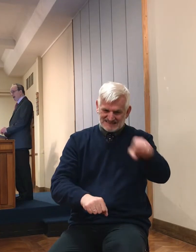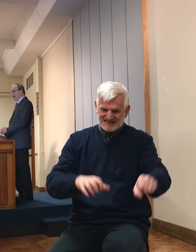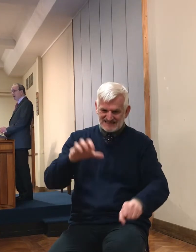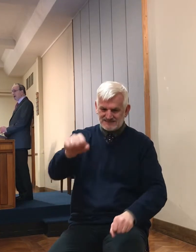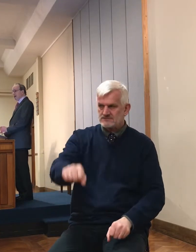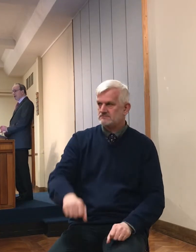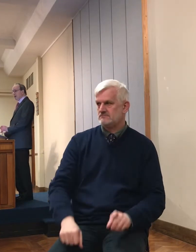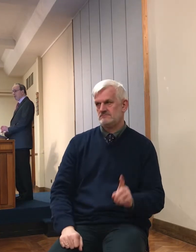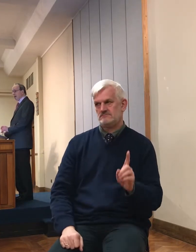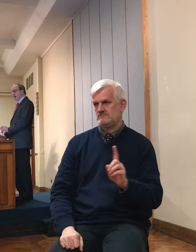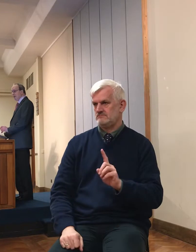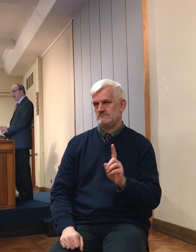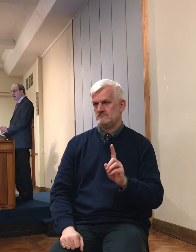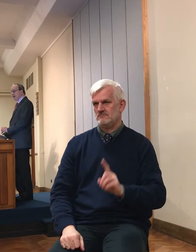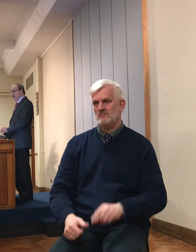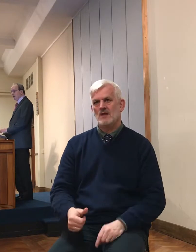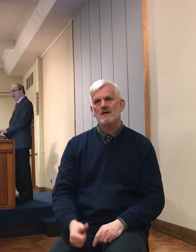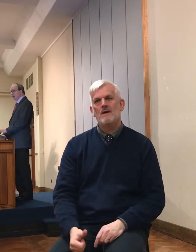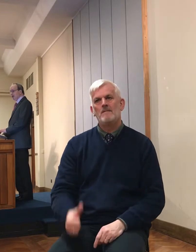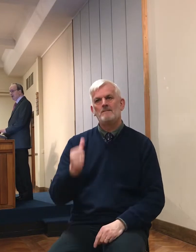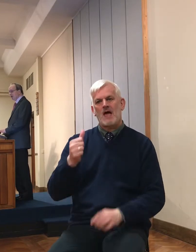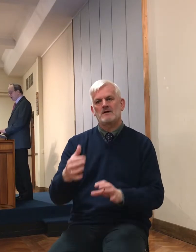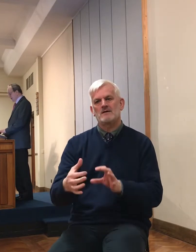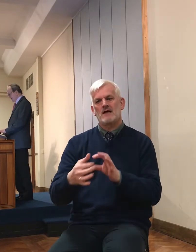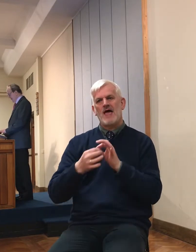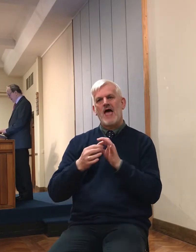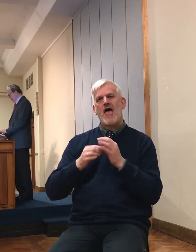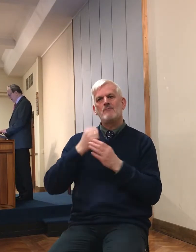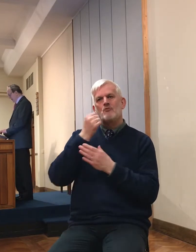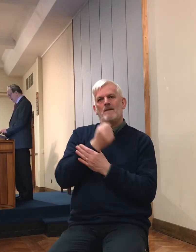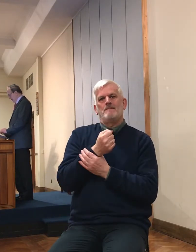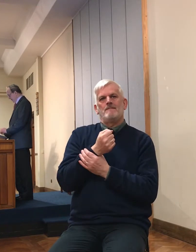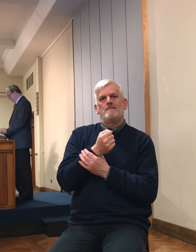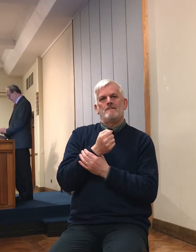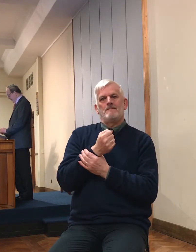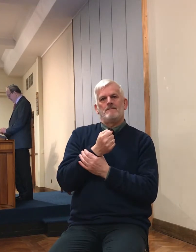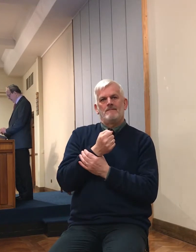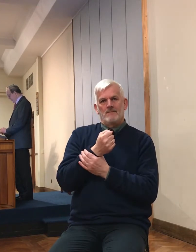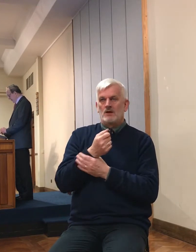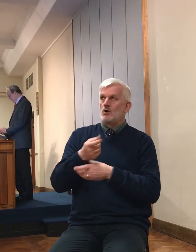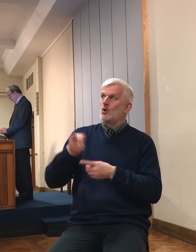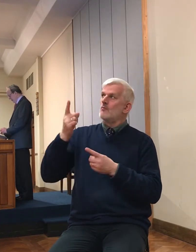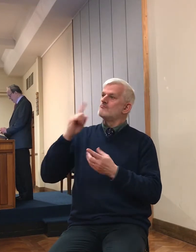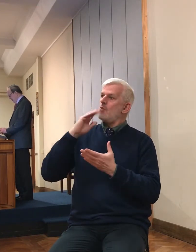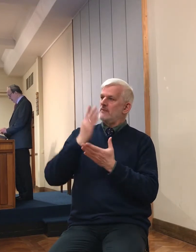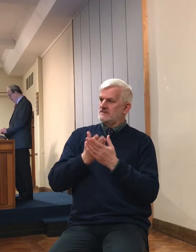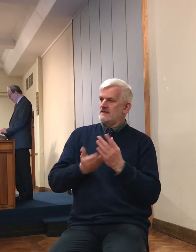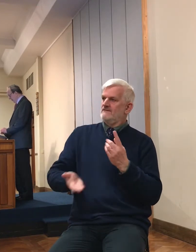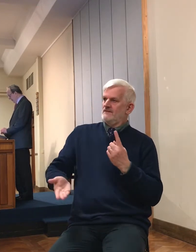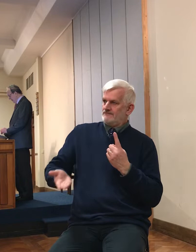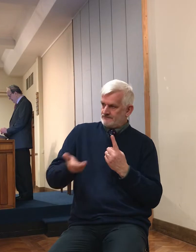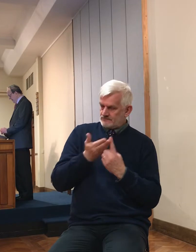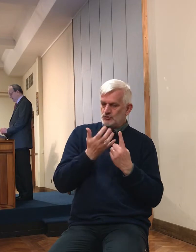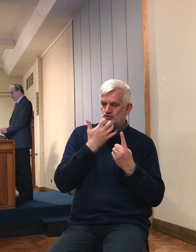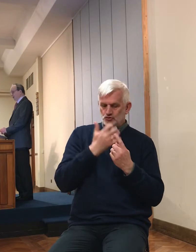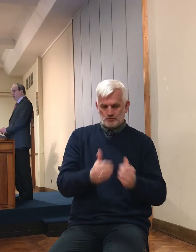right back to Abraham and the promises of God and the covenant of God with that people. And it was